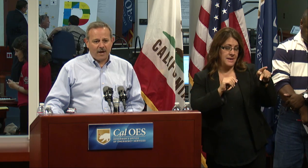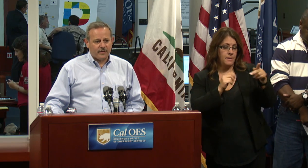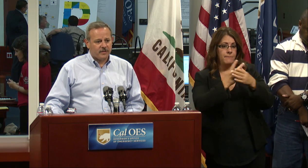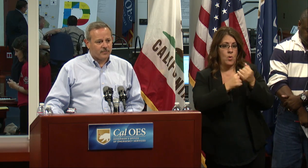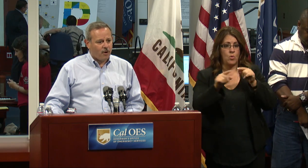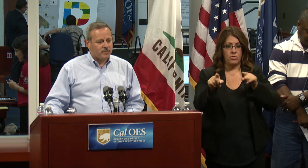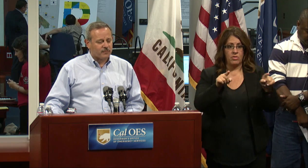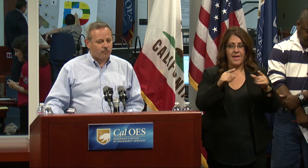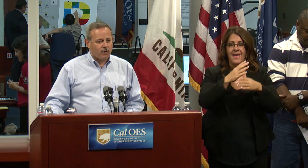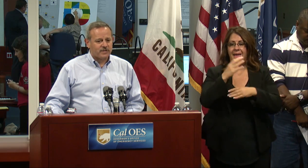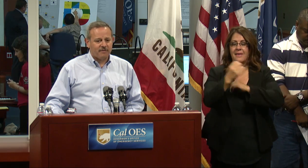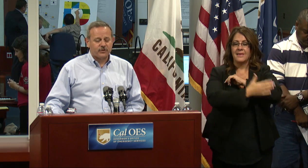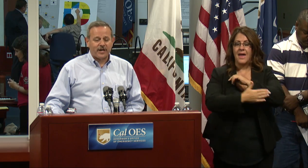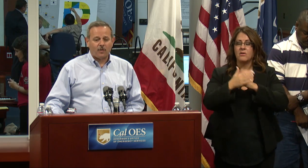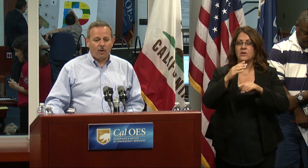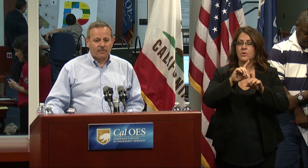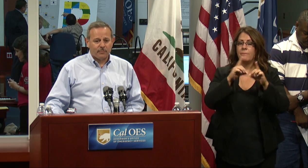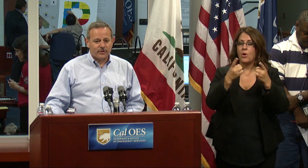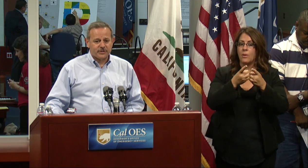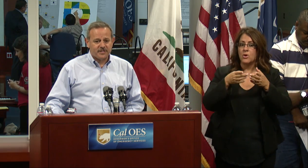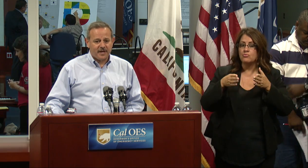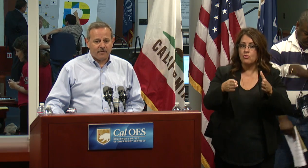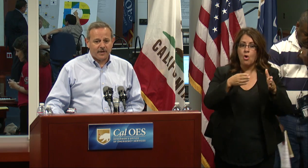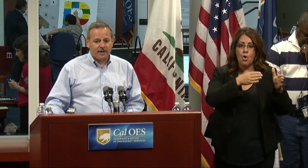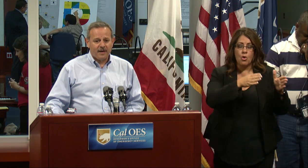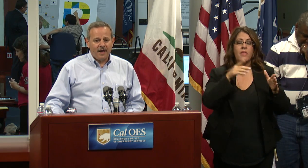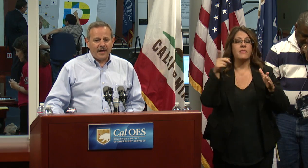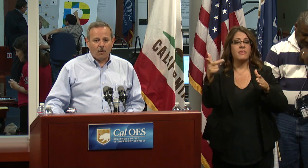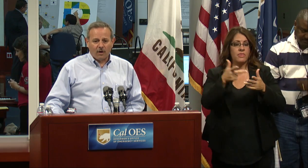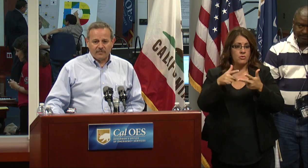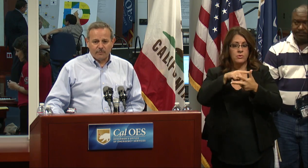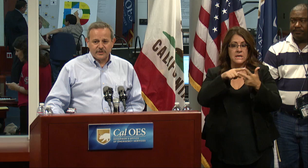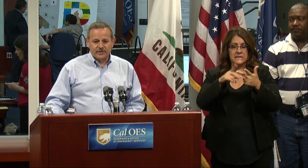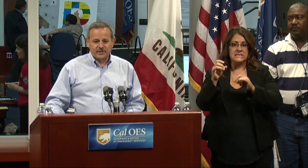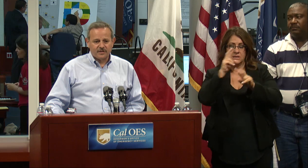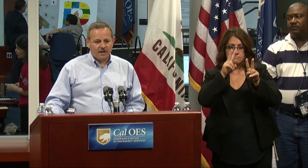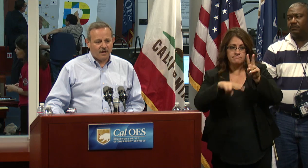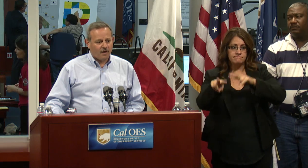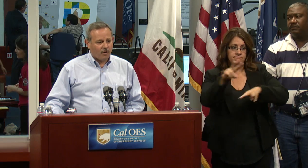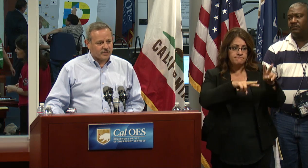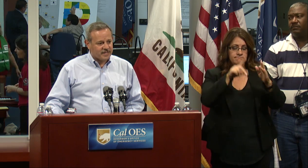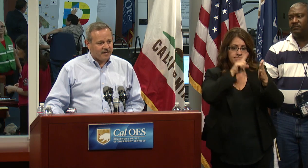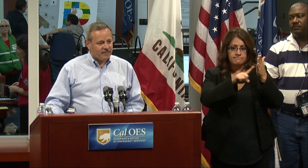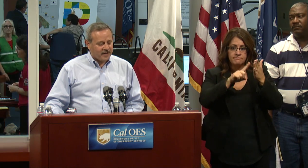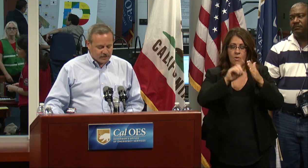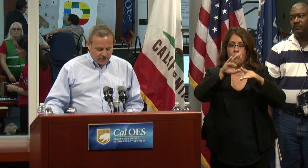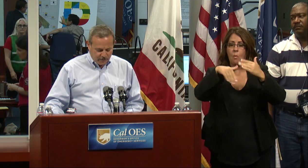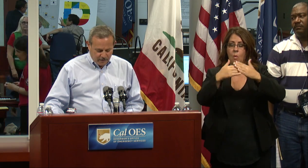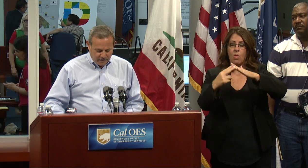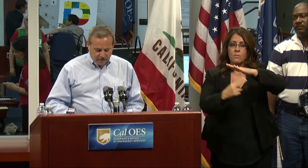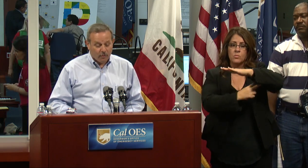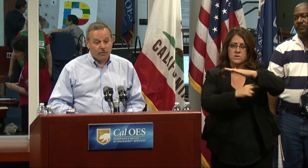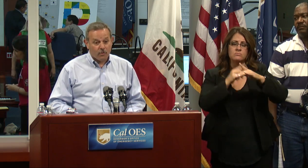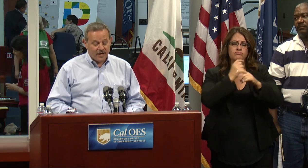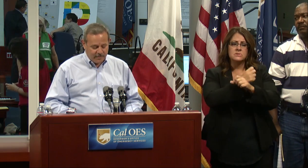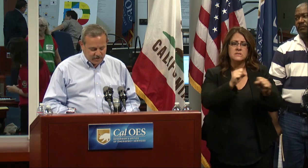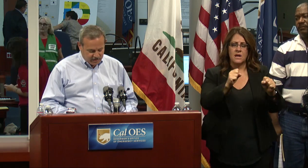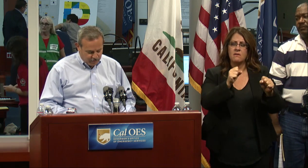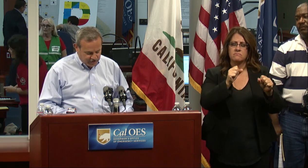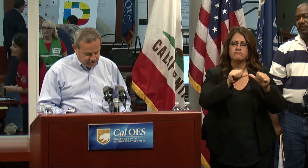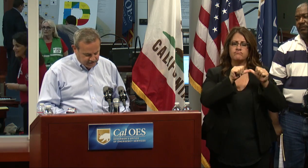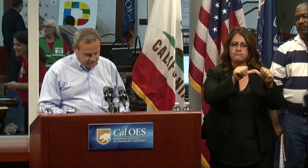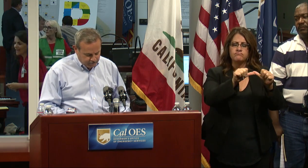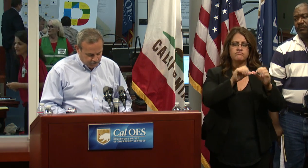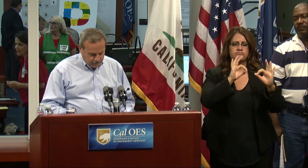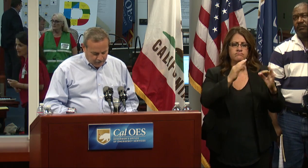as the county departments of roads, have checked all of the bridges in the area, and all of the bridges are safe and secure, and there are no damage